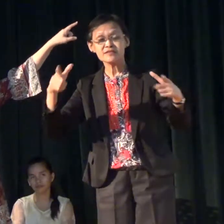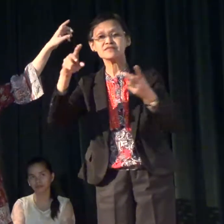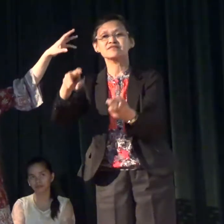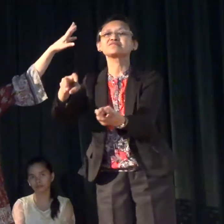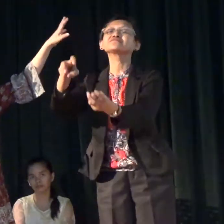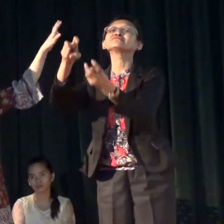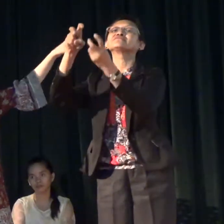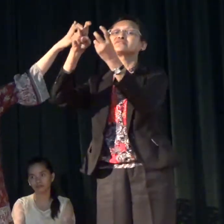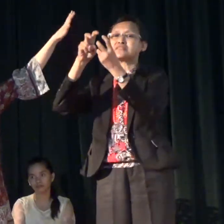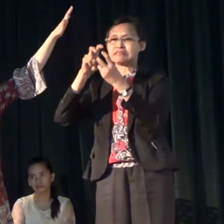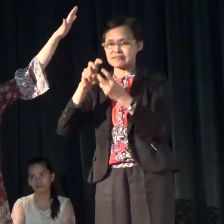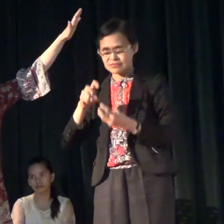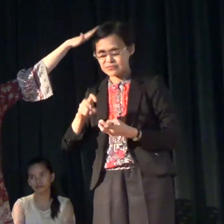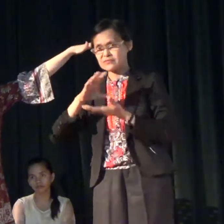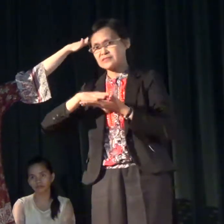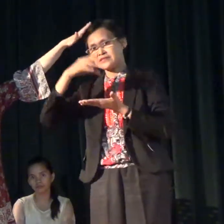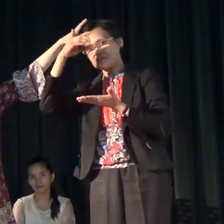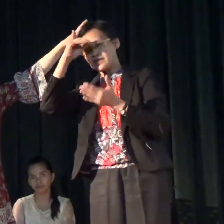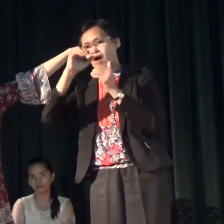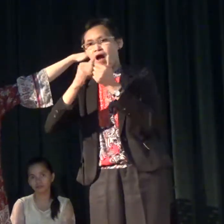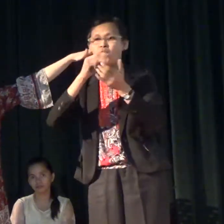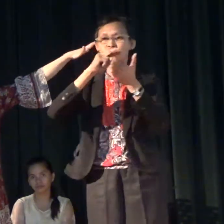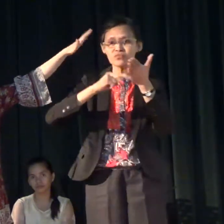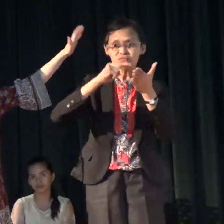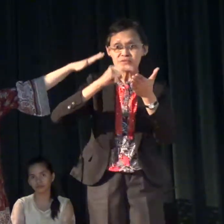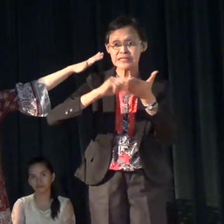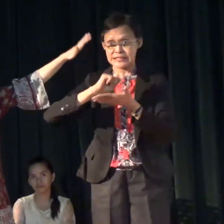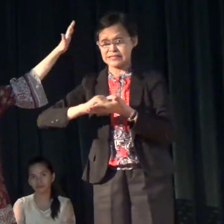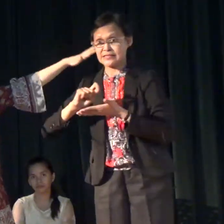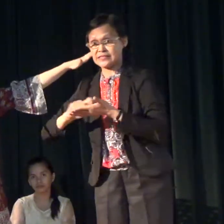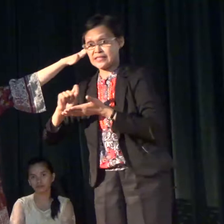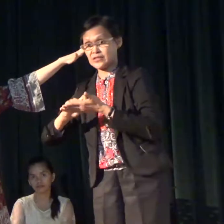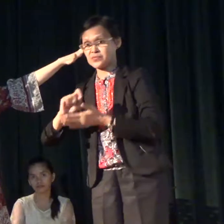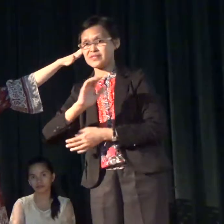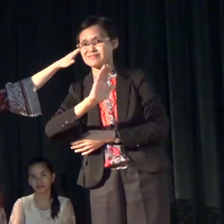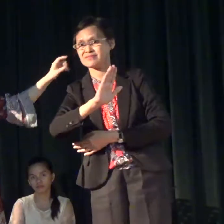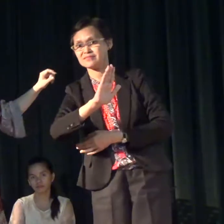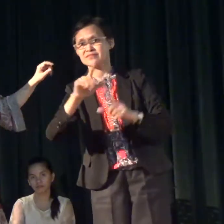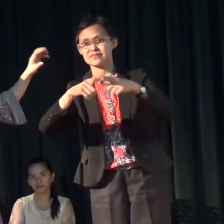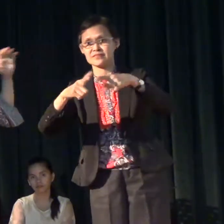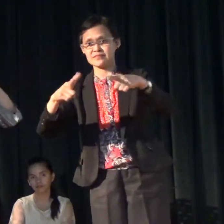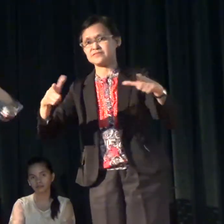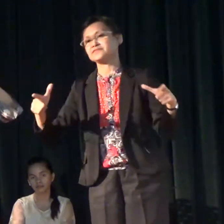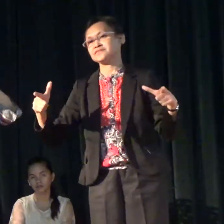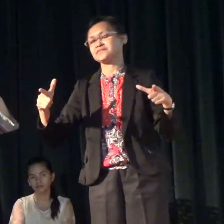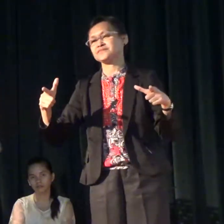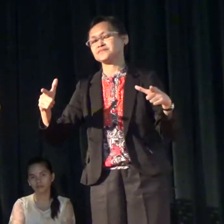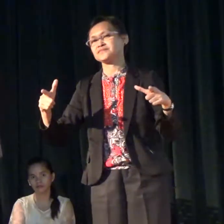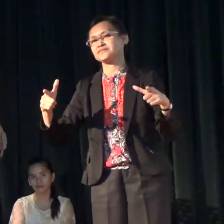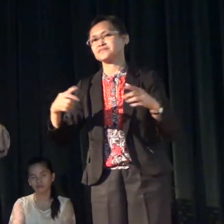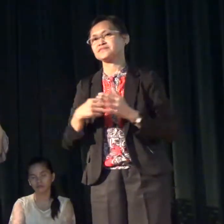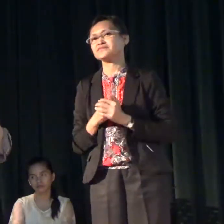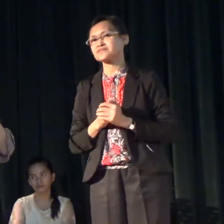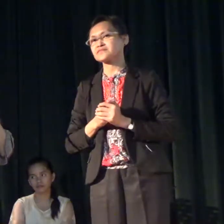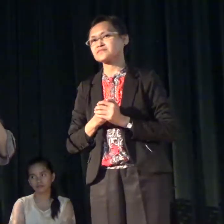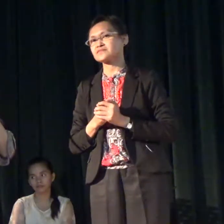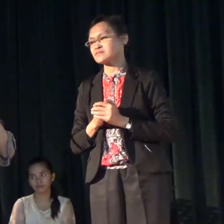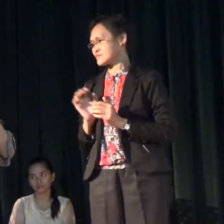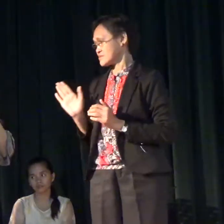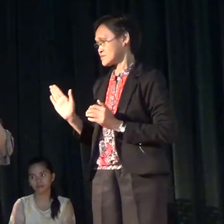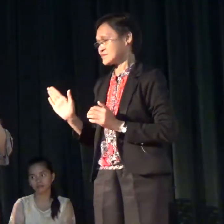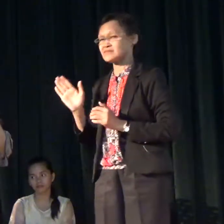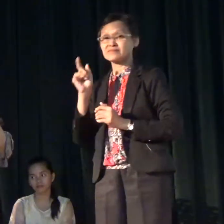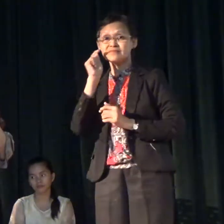to learning how to read and write in that language. language. So, in my